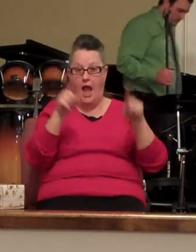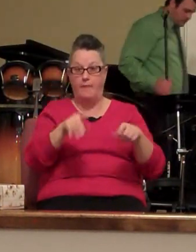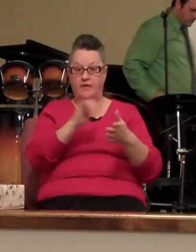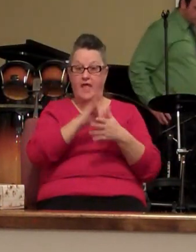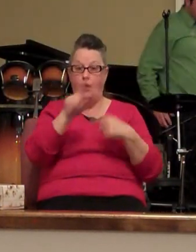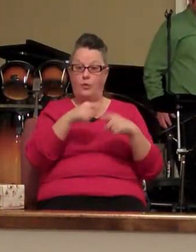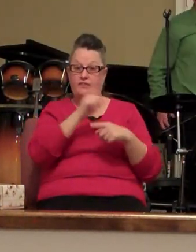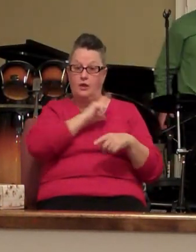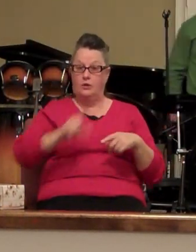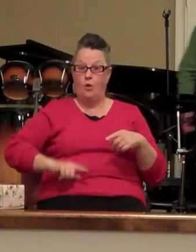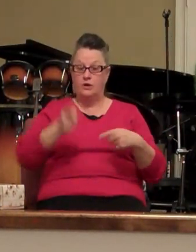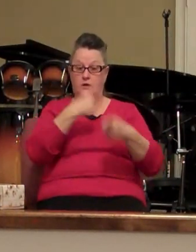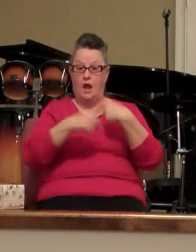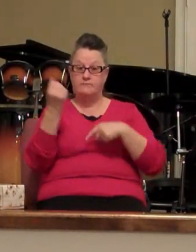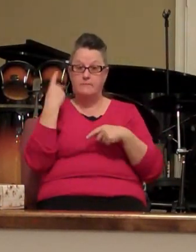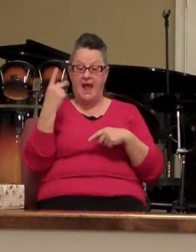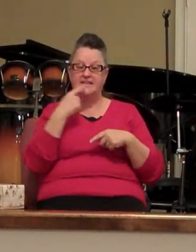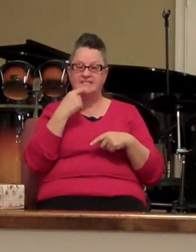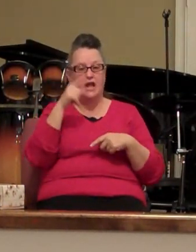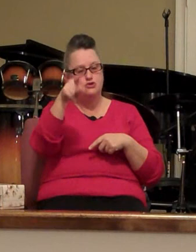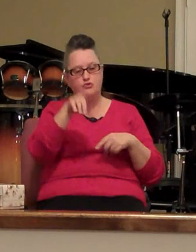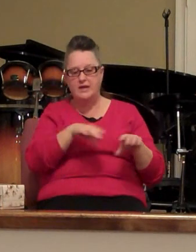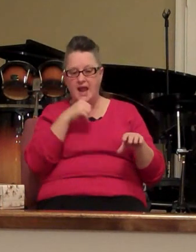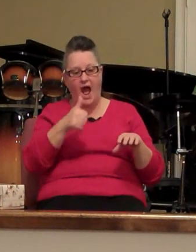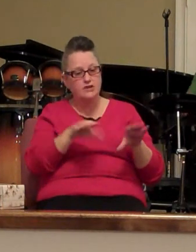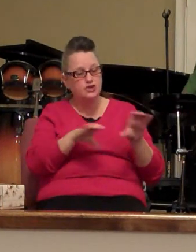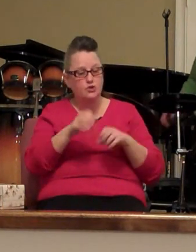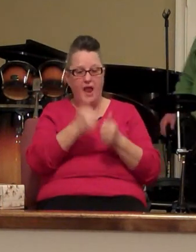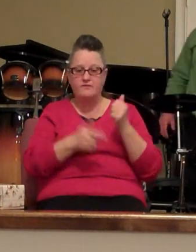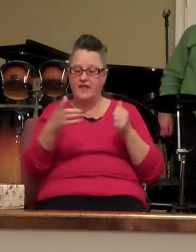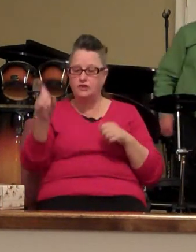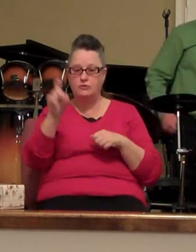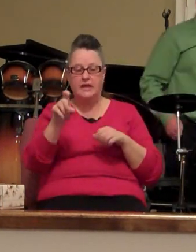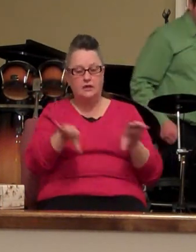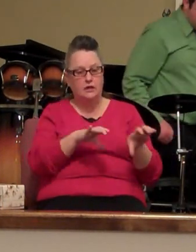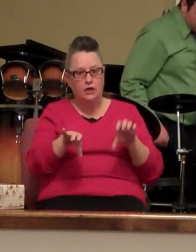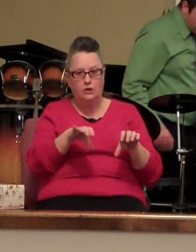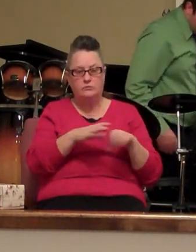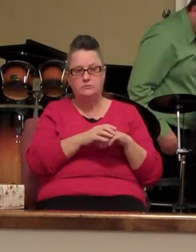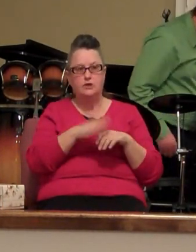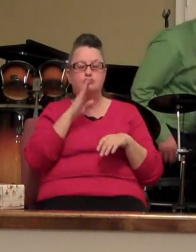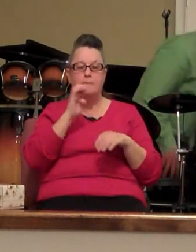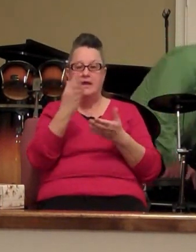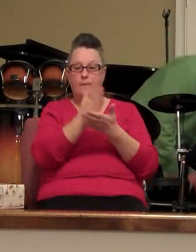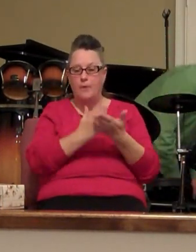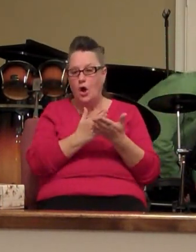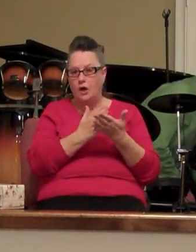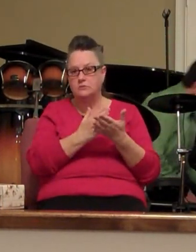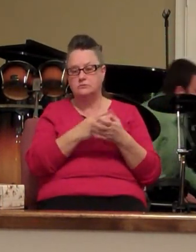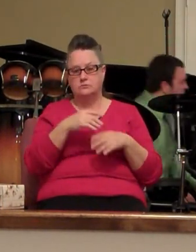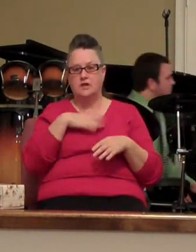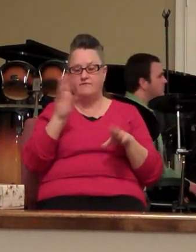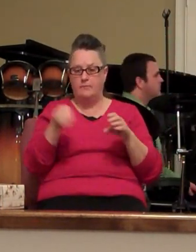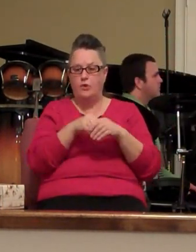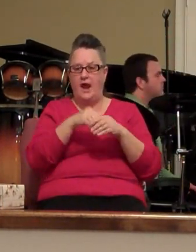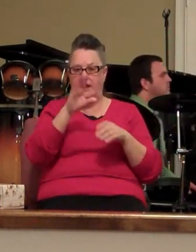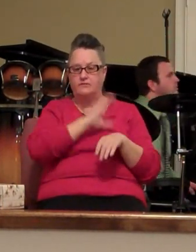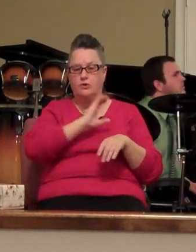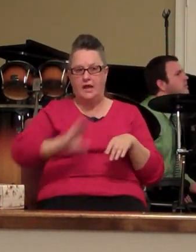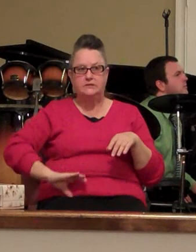Lord return he will say you didn't do everything that you needed to do to be a part of the bride of Christ you